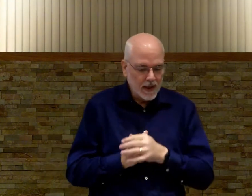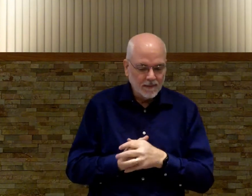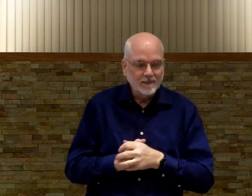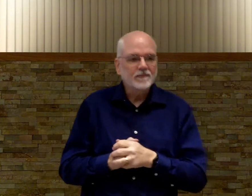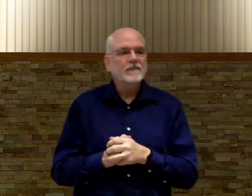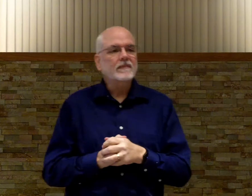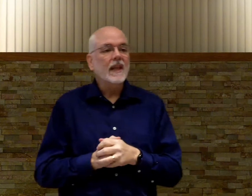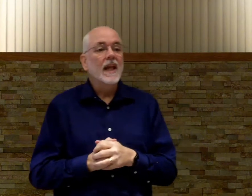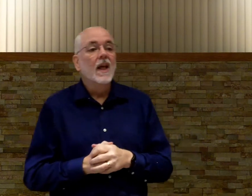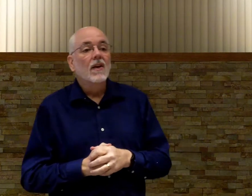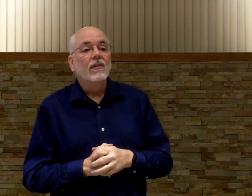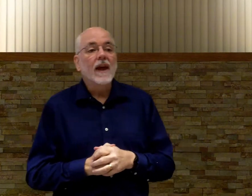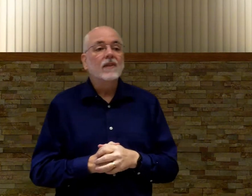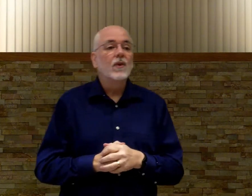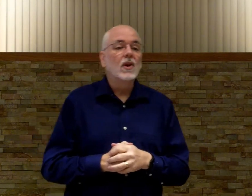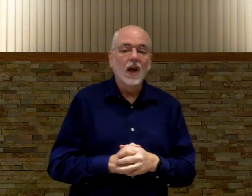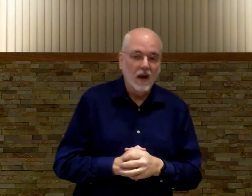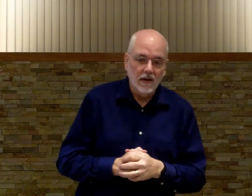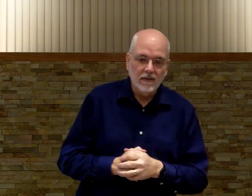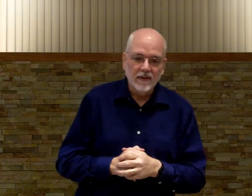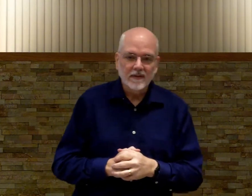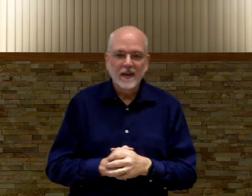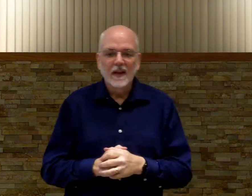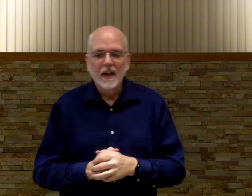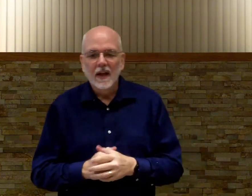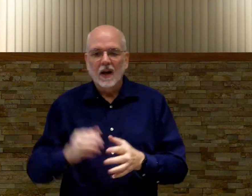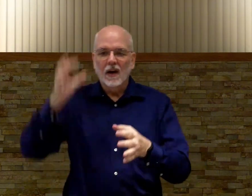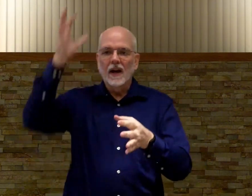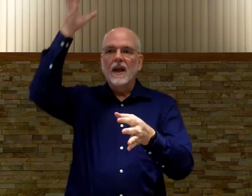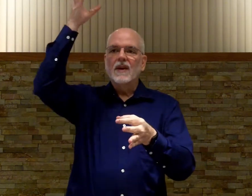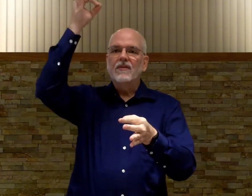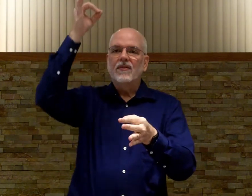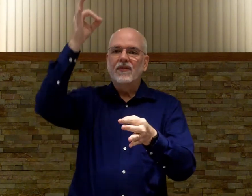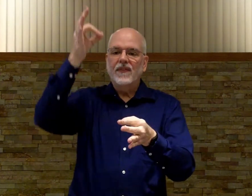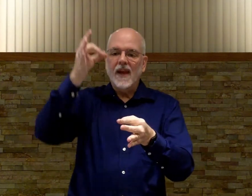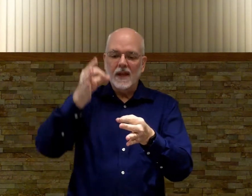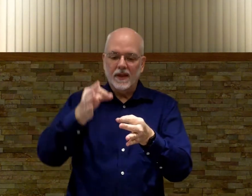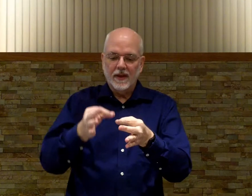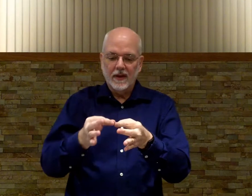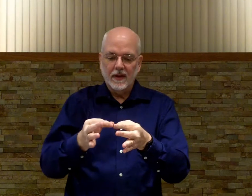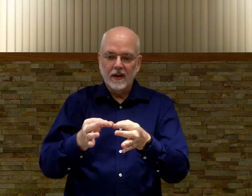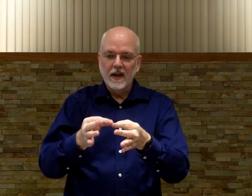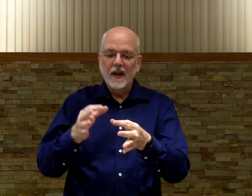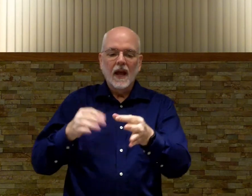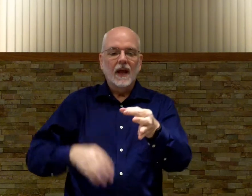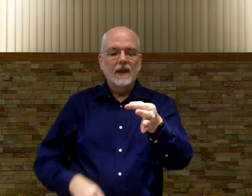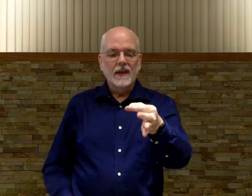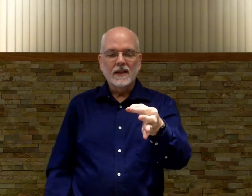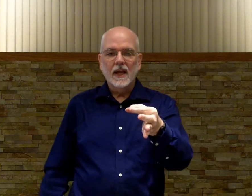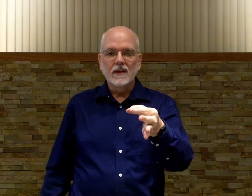we go faithful love all right faith this hand